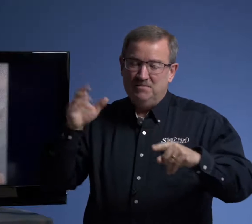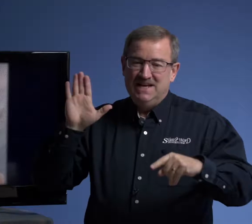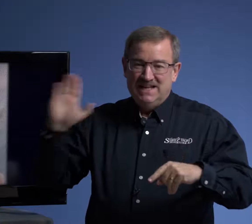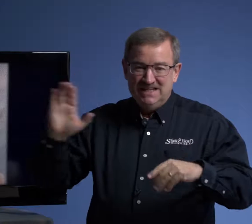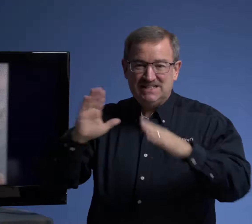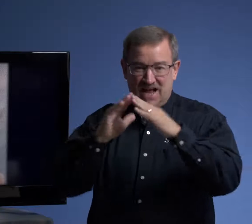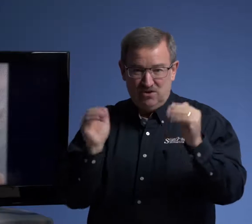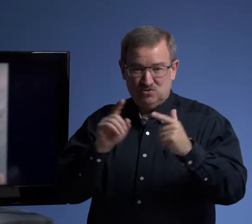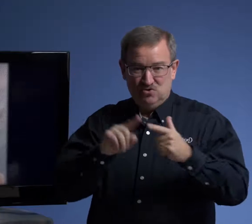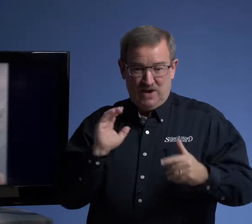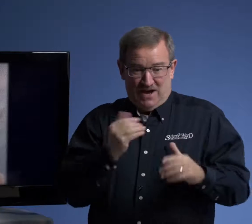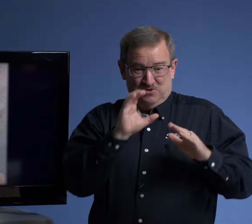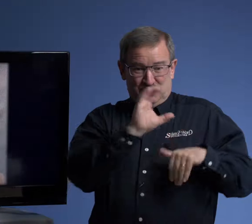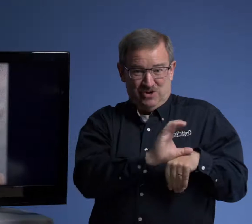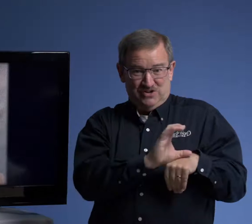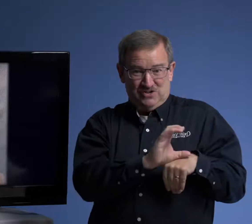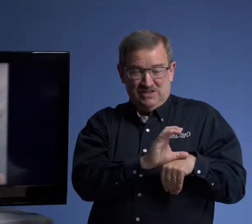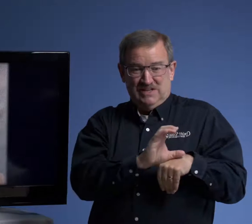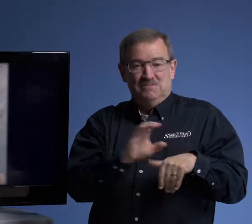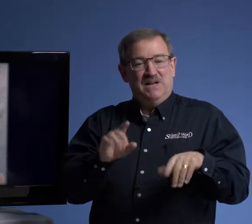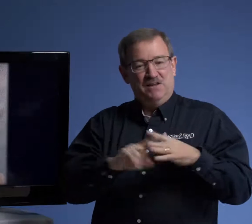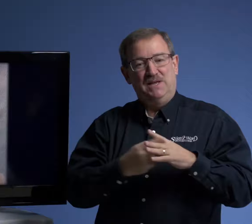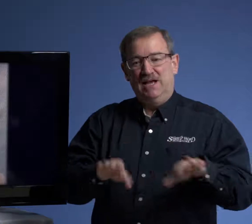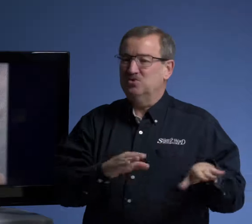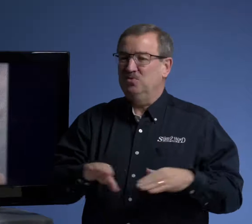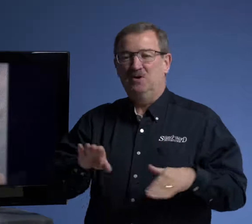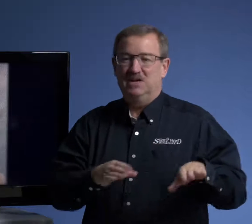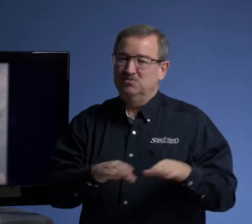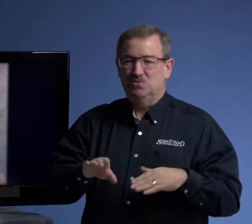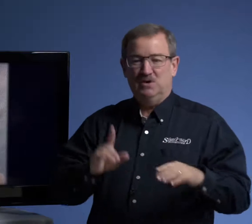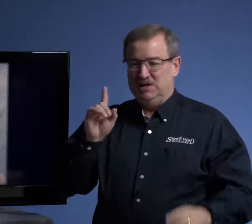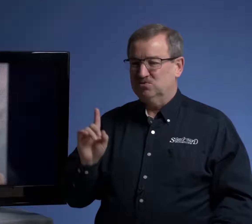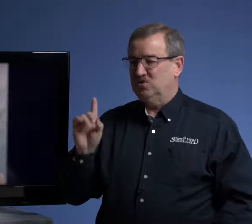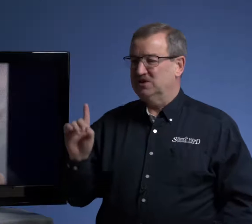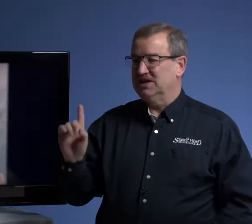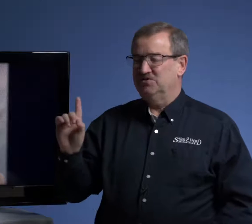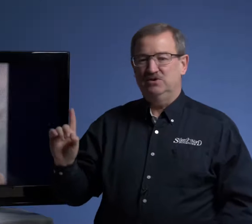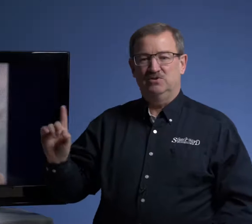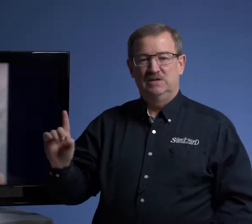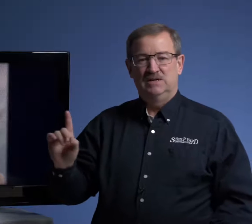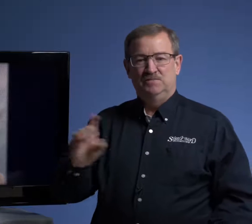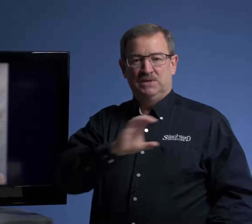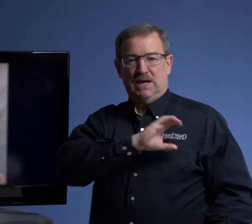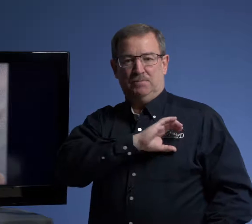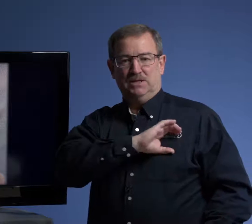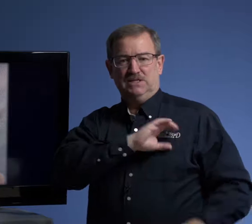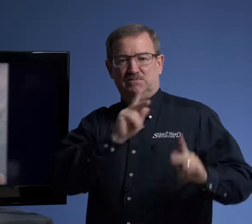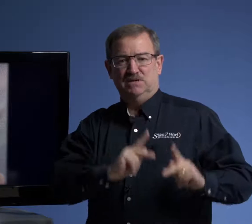his house to our church. But he began to walk, he was walking, he was walking down the road. A policeman